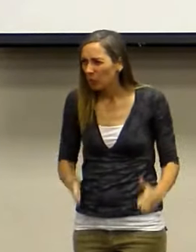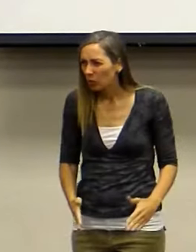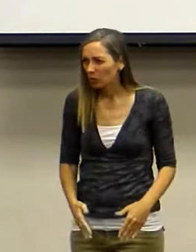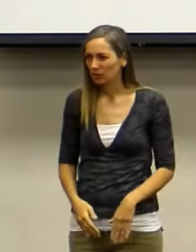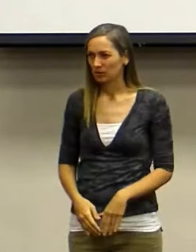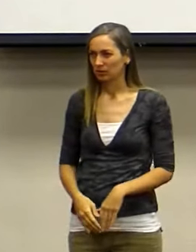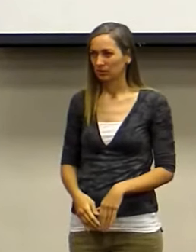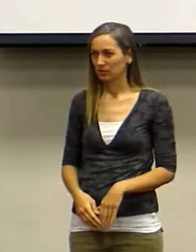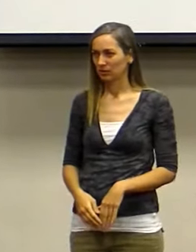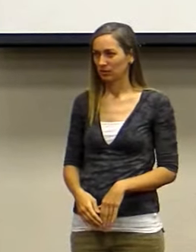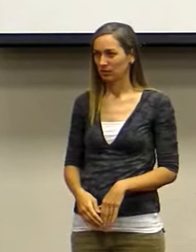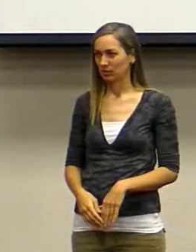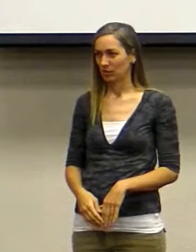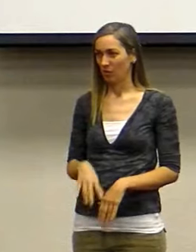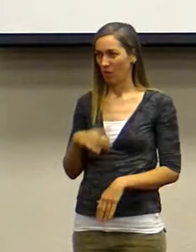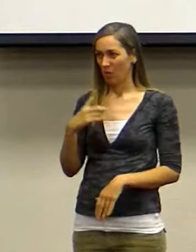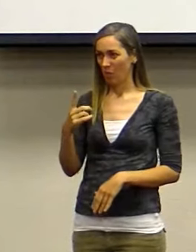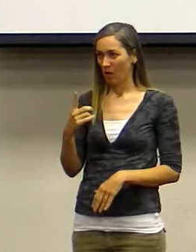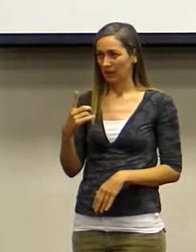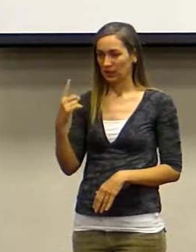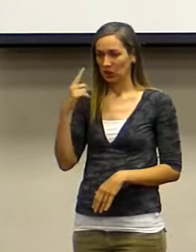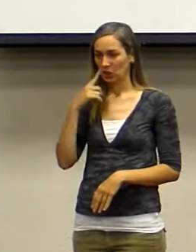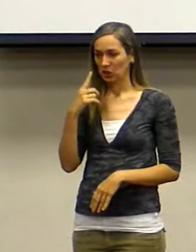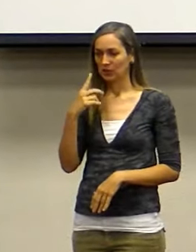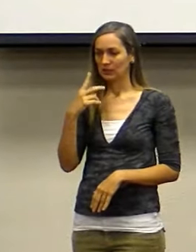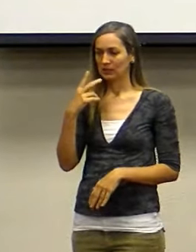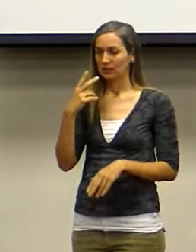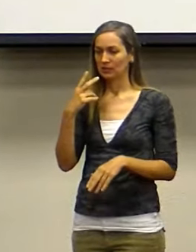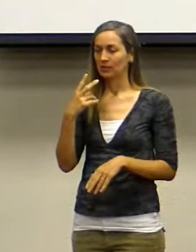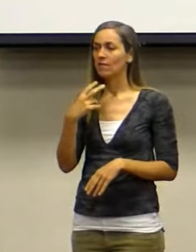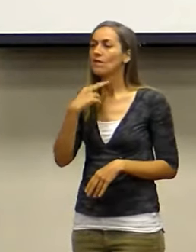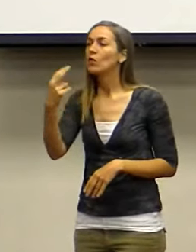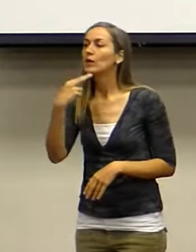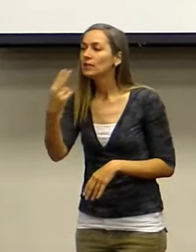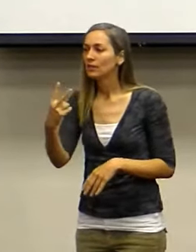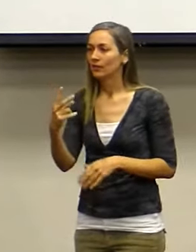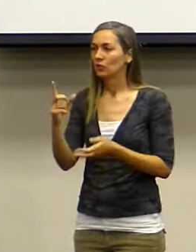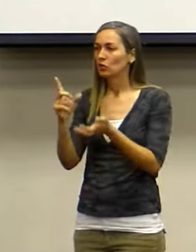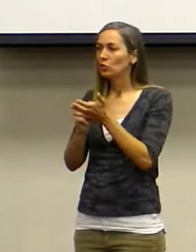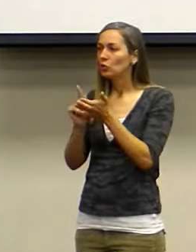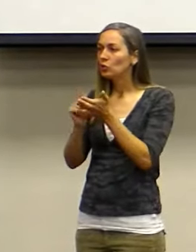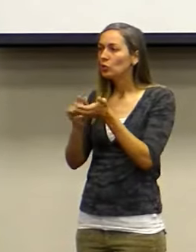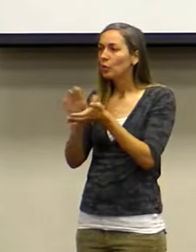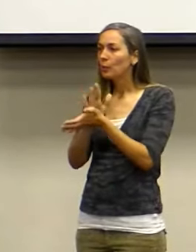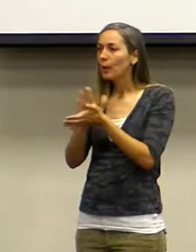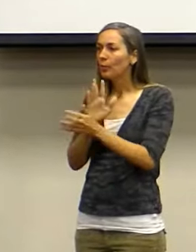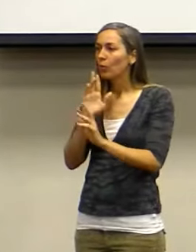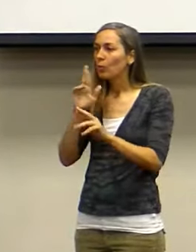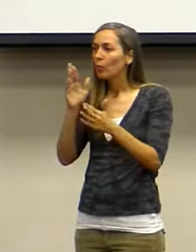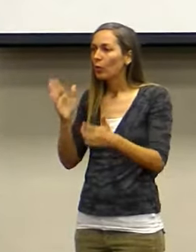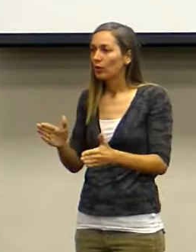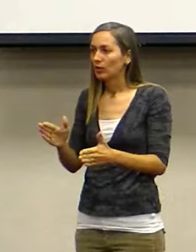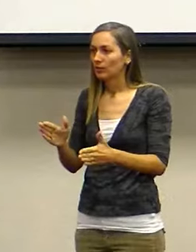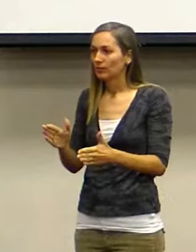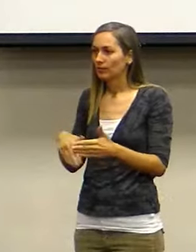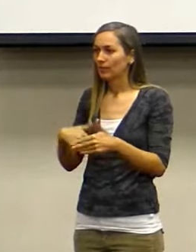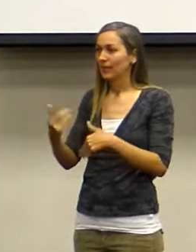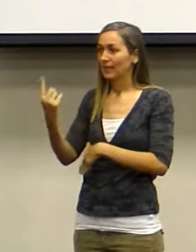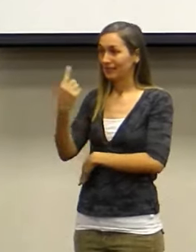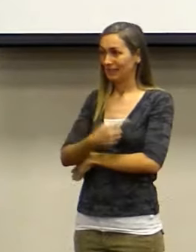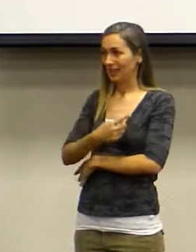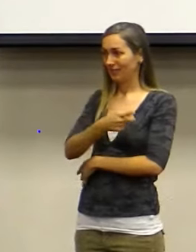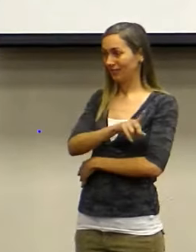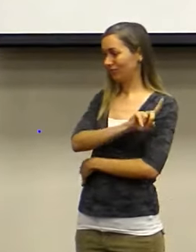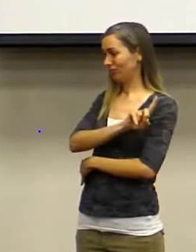The one he remembered the most was the local newspaper reporter. So the next day, that same reporter came to Clarence,